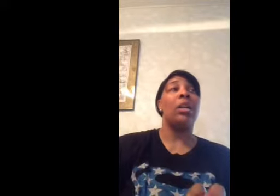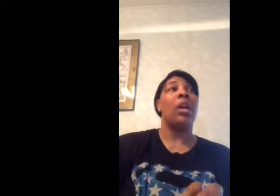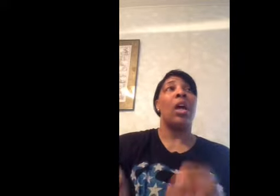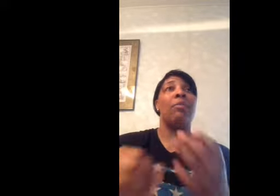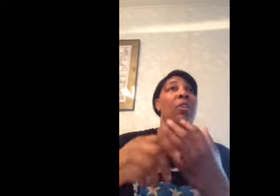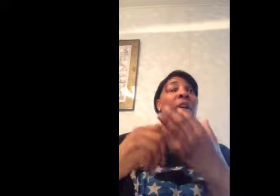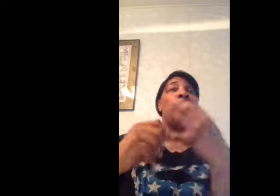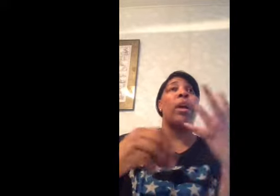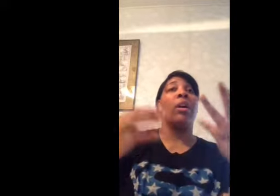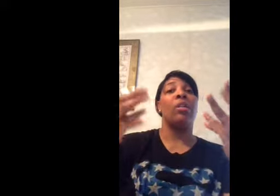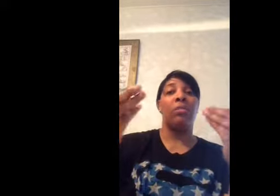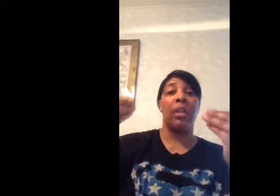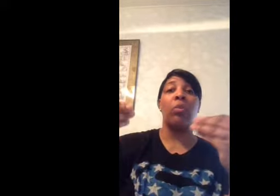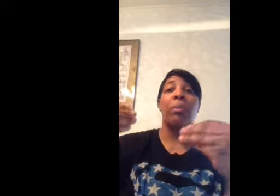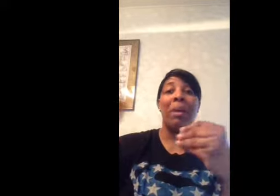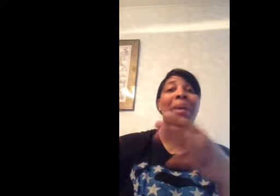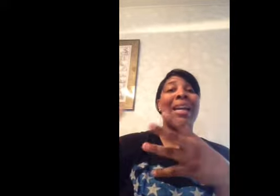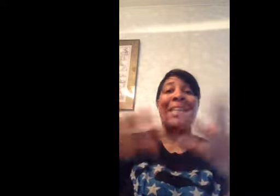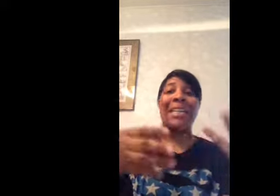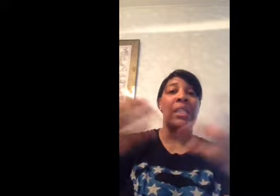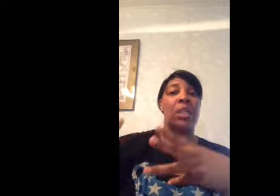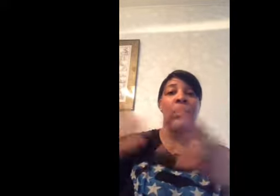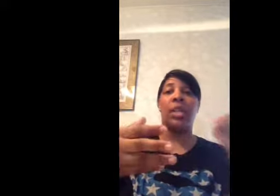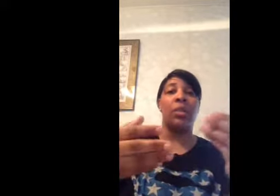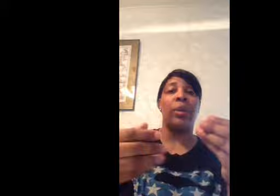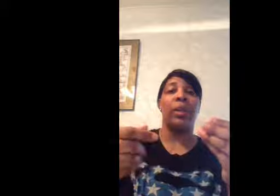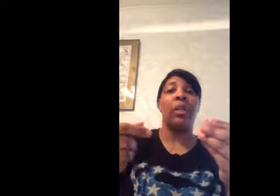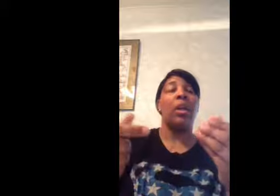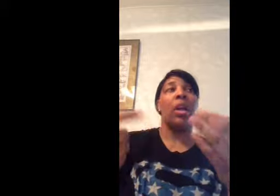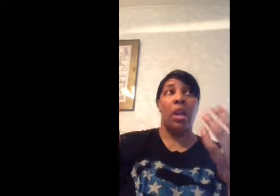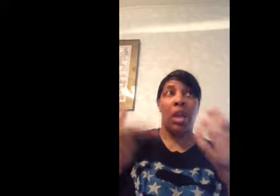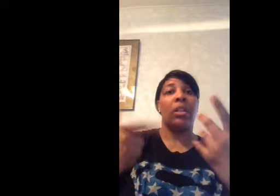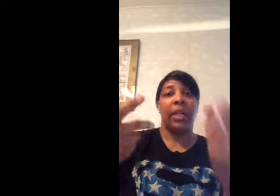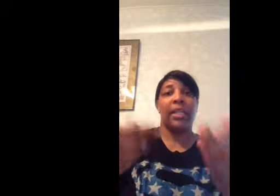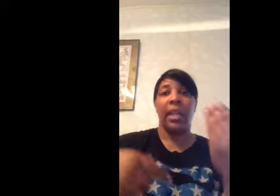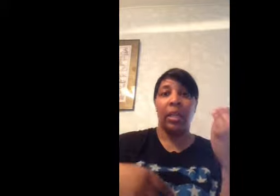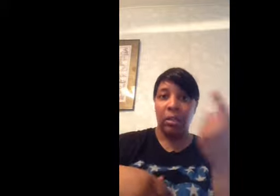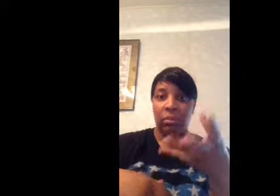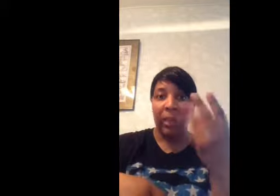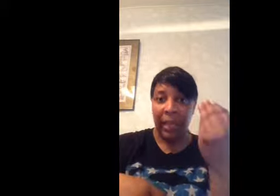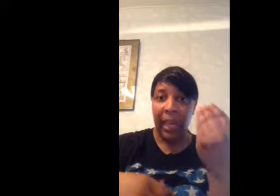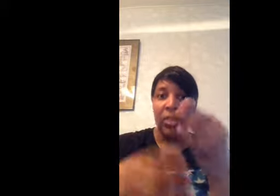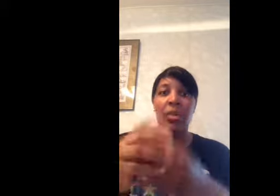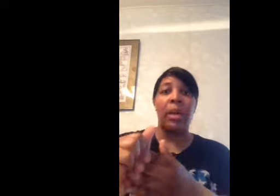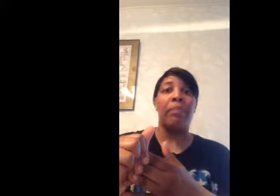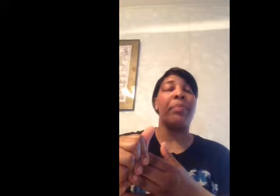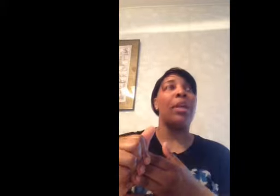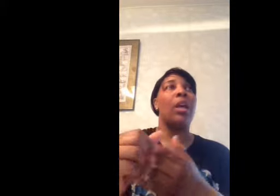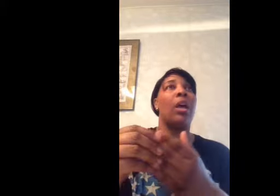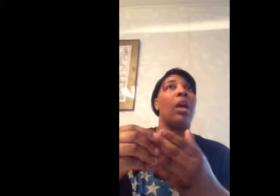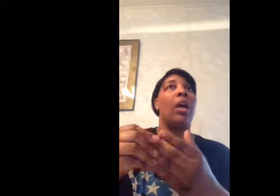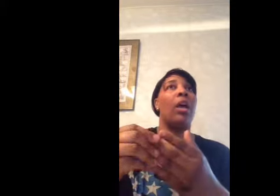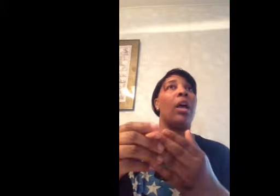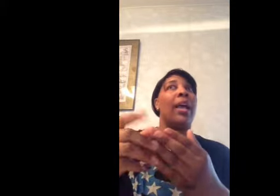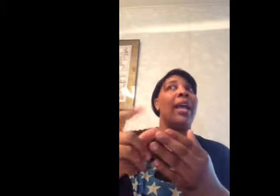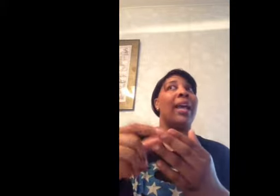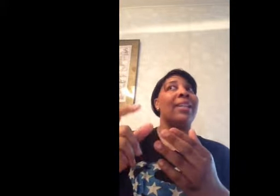I'm very aware of like what my body is and is not doing and like I said my hands are numb and